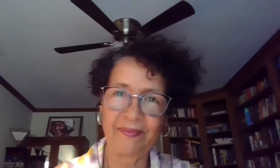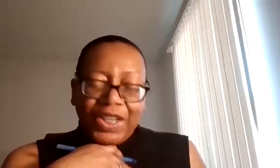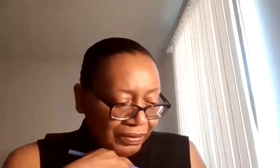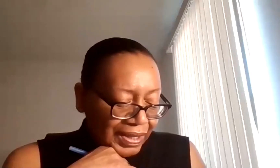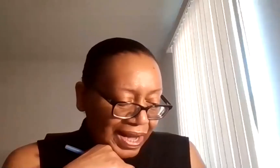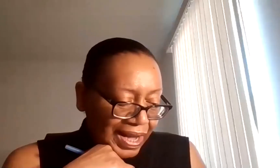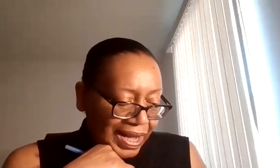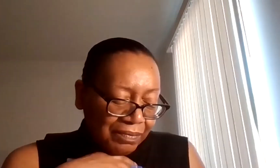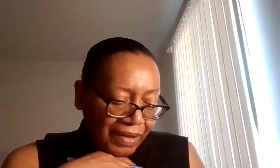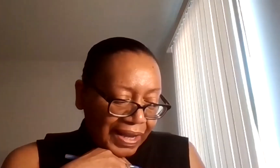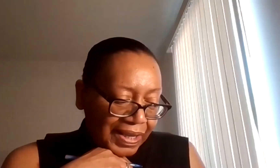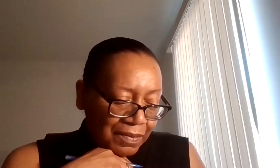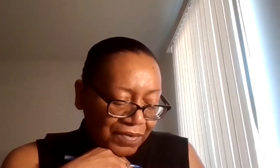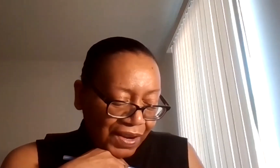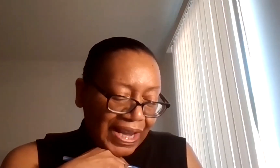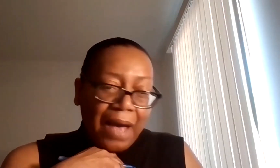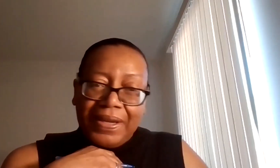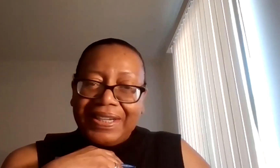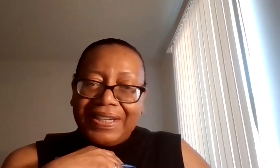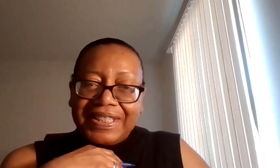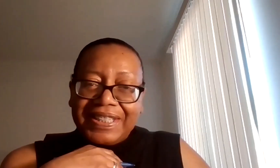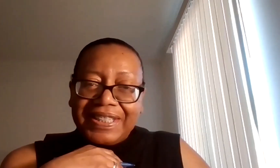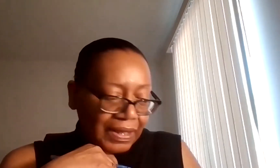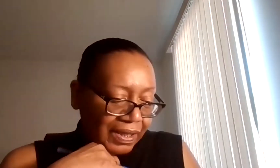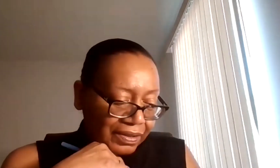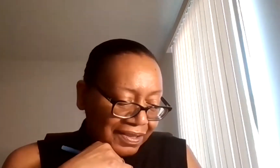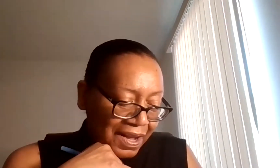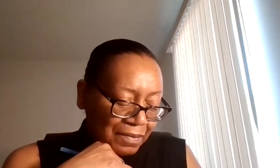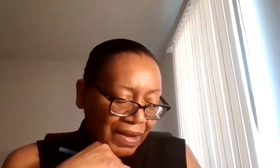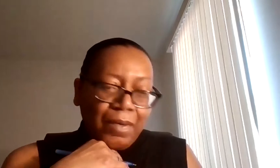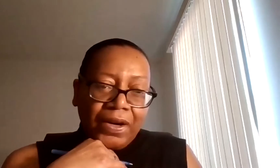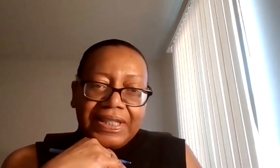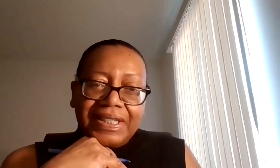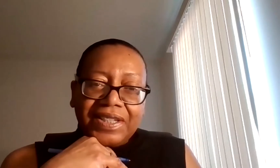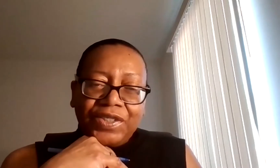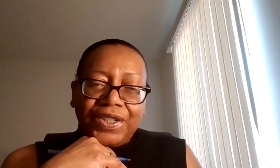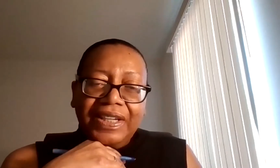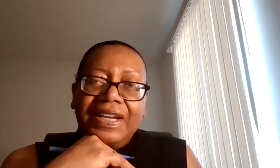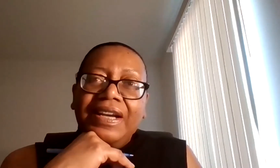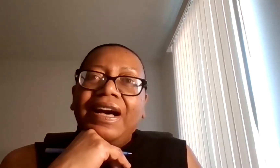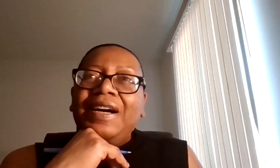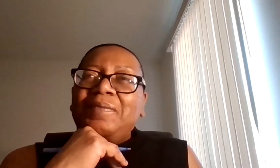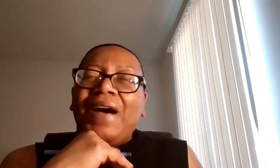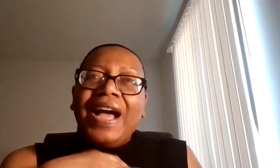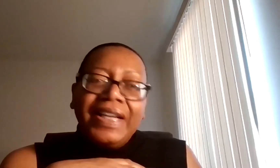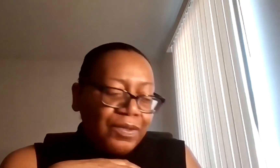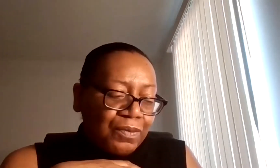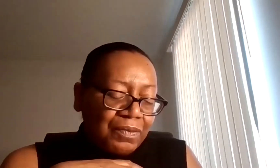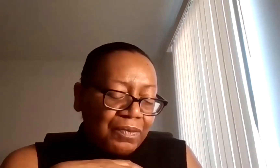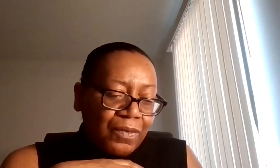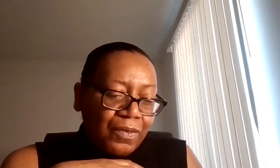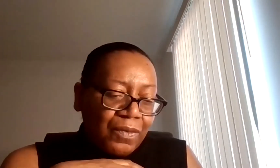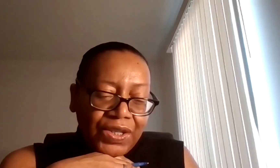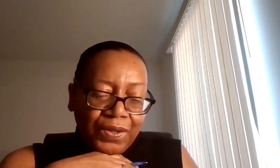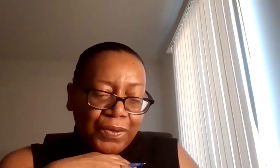Thank you. Um, I am very happy and excited to be here. Um, a part of this discussion. Um, I